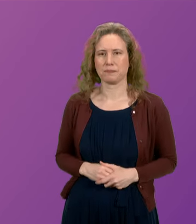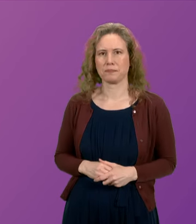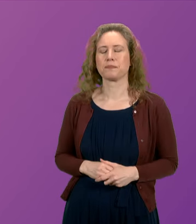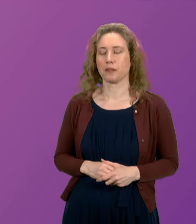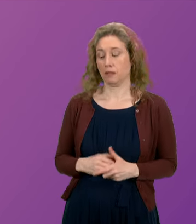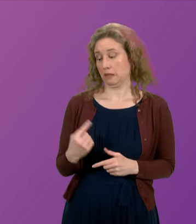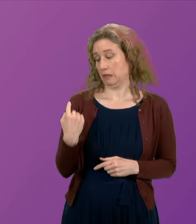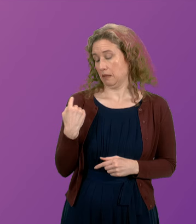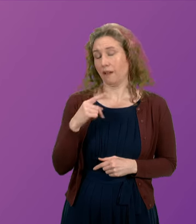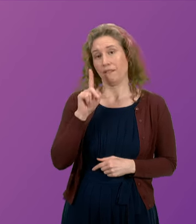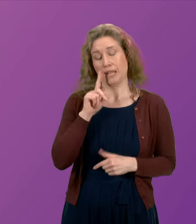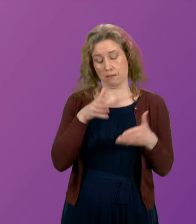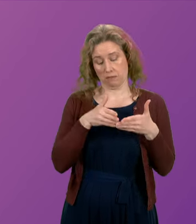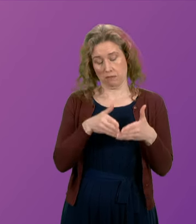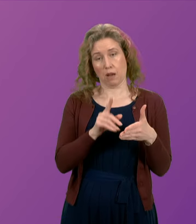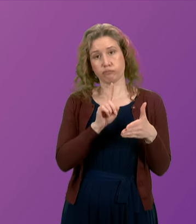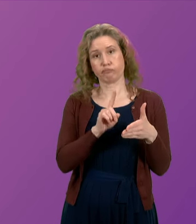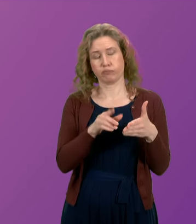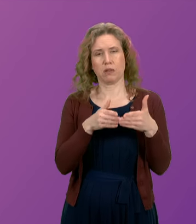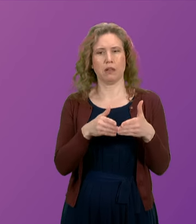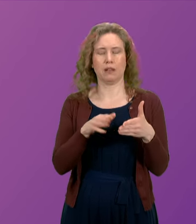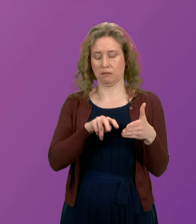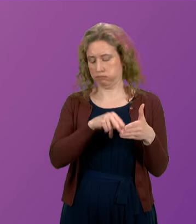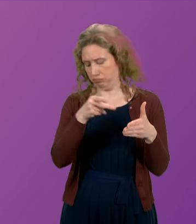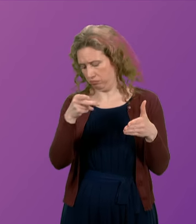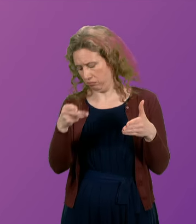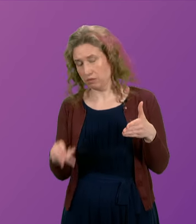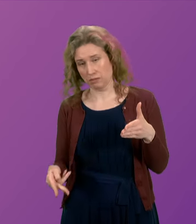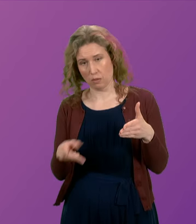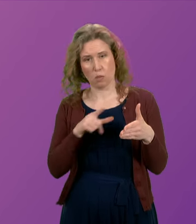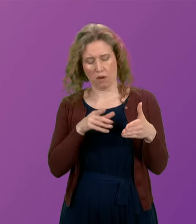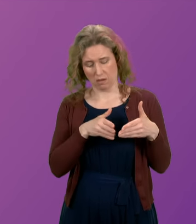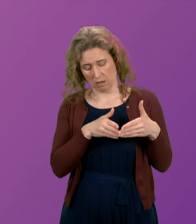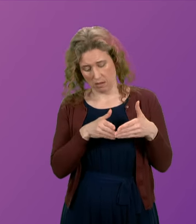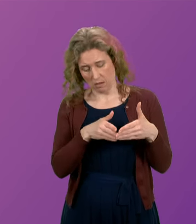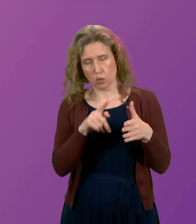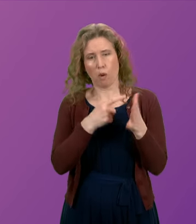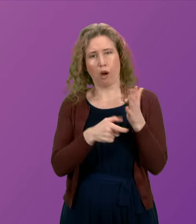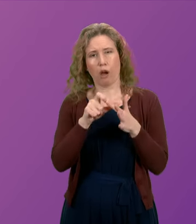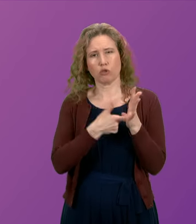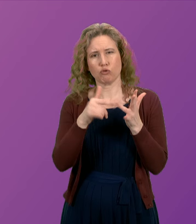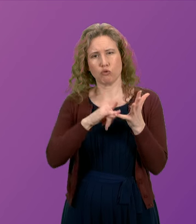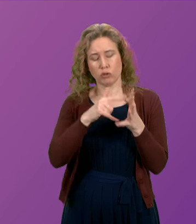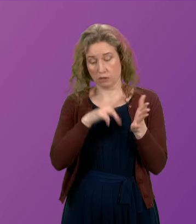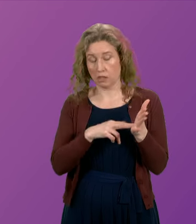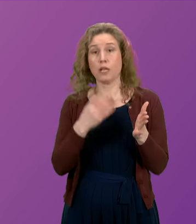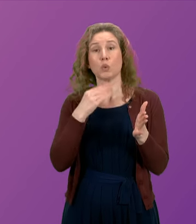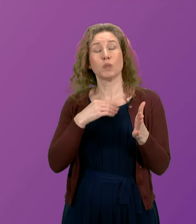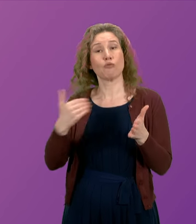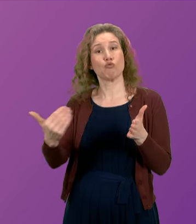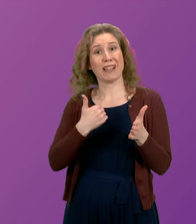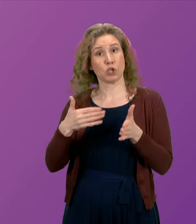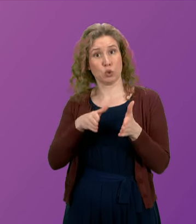On Monday evening a female passenger on the MV Isle of Arran fell overboard as the vessel approached her drosson. Using the vessel's rescue craft